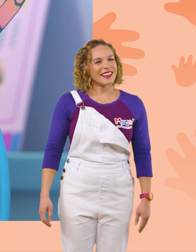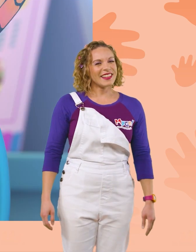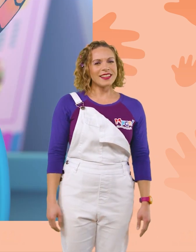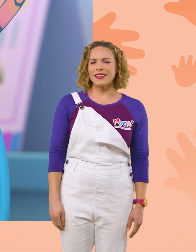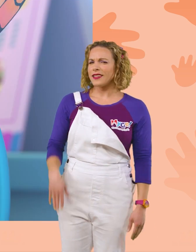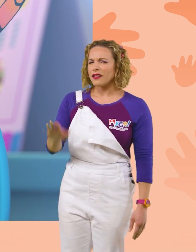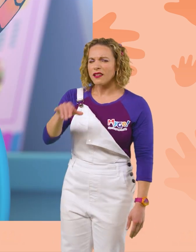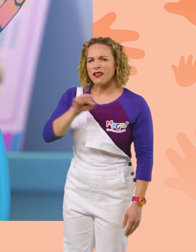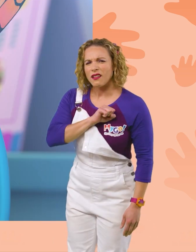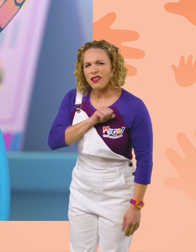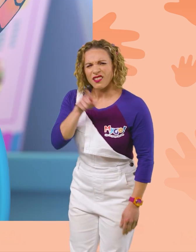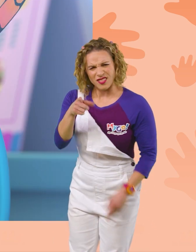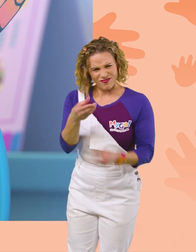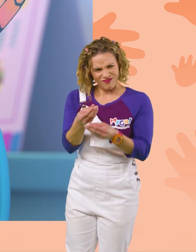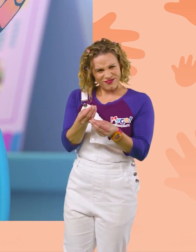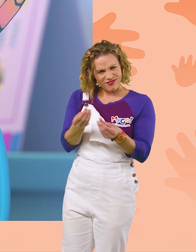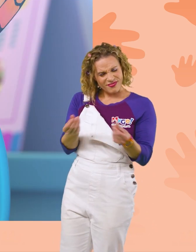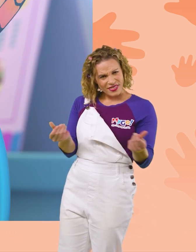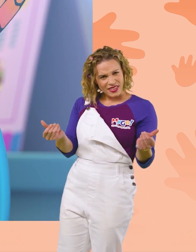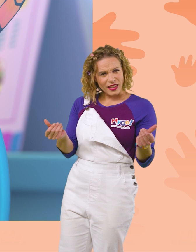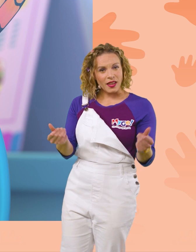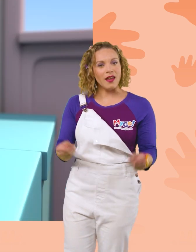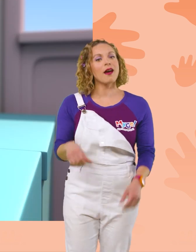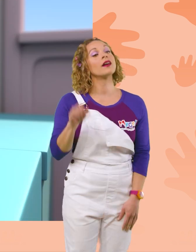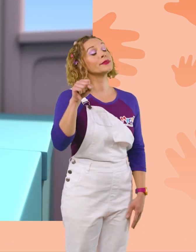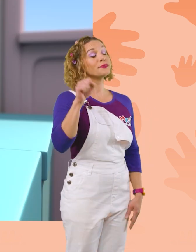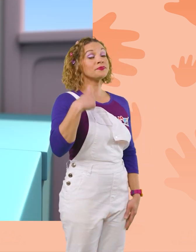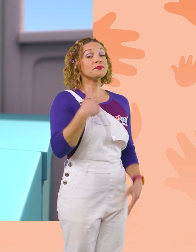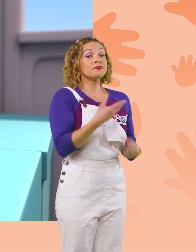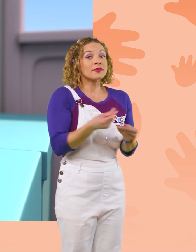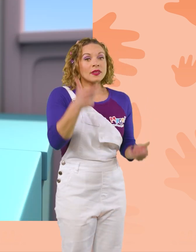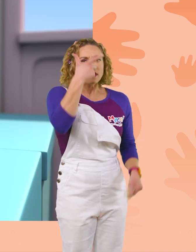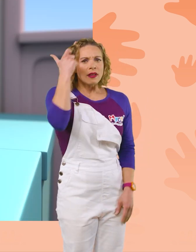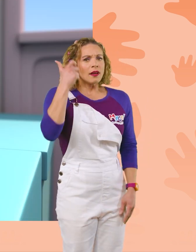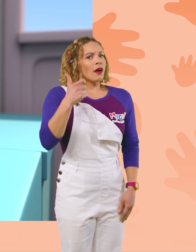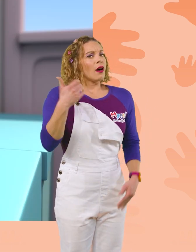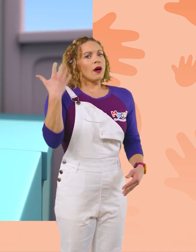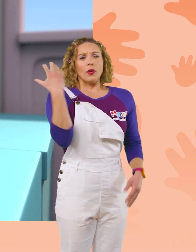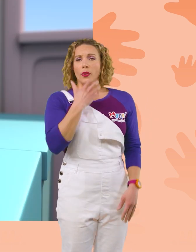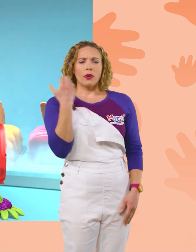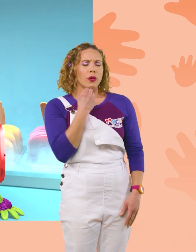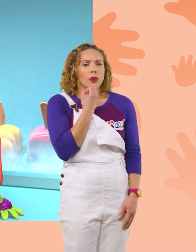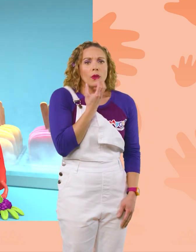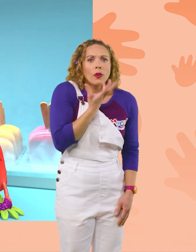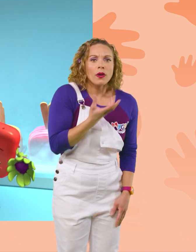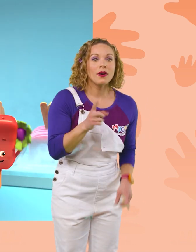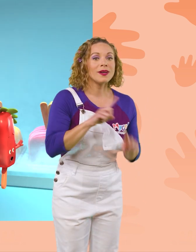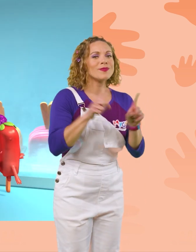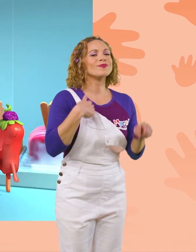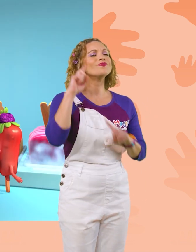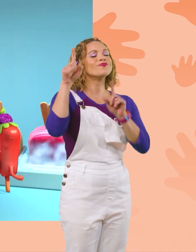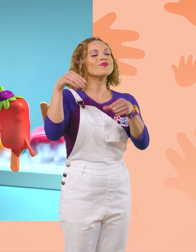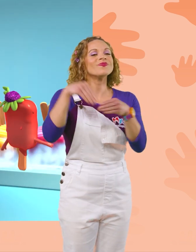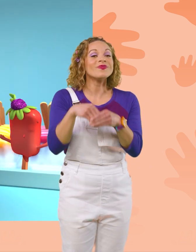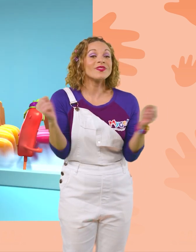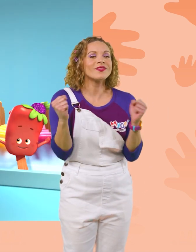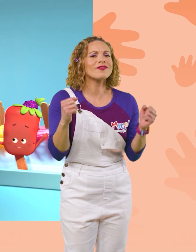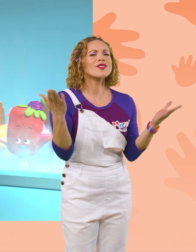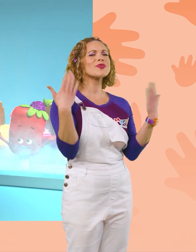Sherry, are you melting? Yes, I'm melting because I'm very warm! But I'll go cool off in the freezer and I'll be